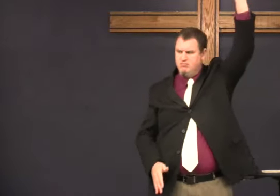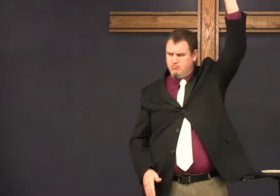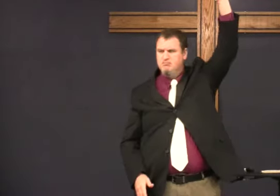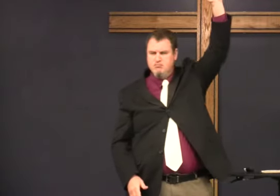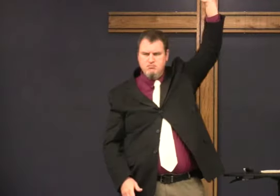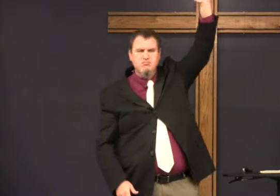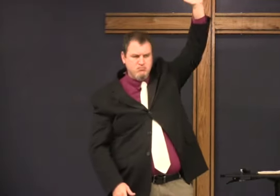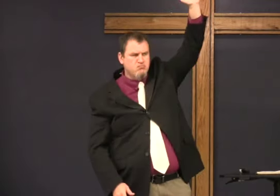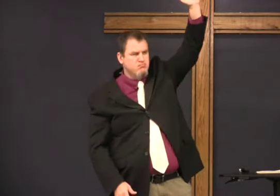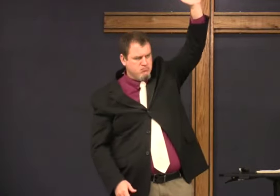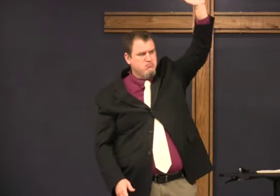Who's proud to be an American?